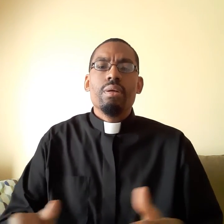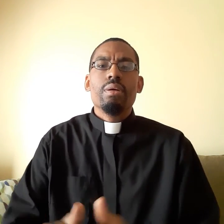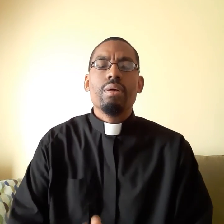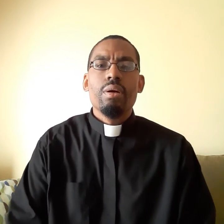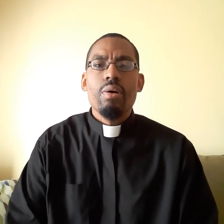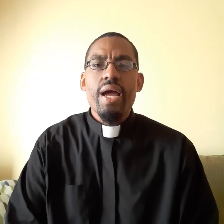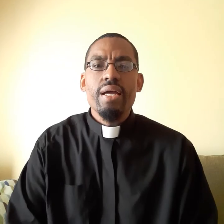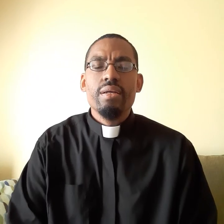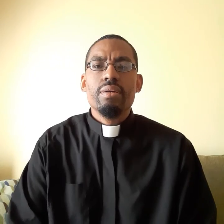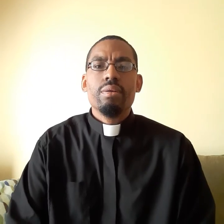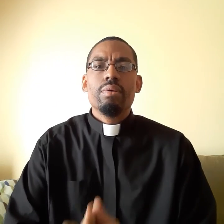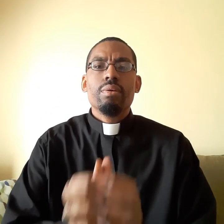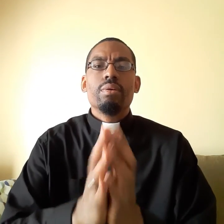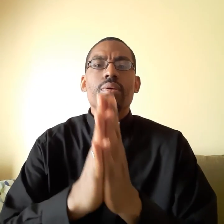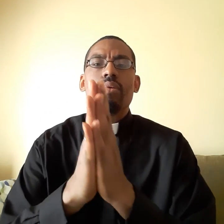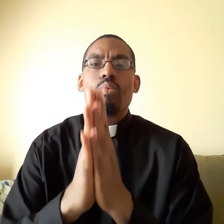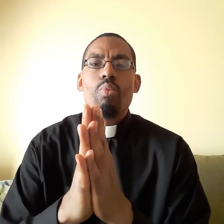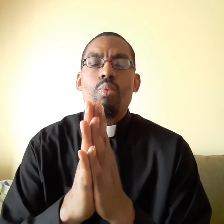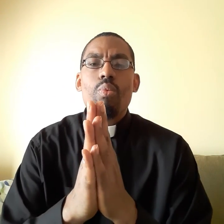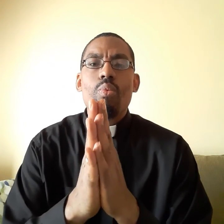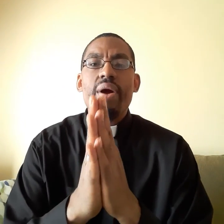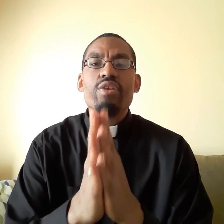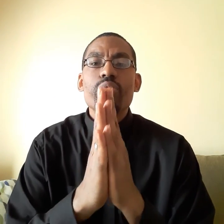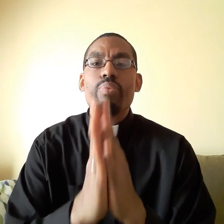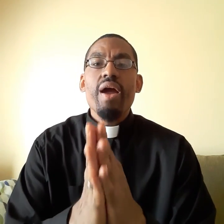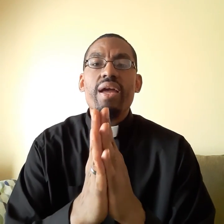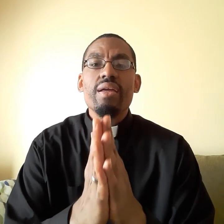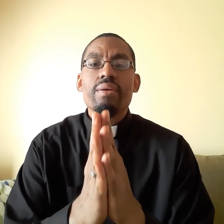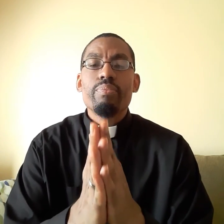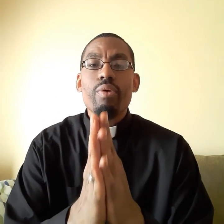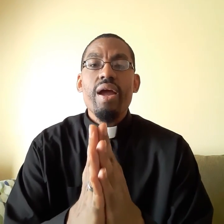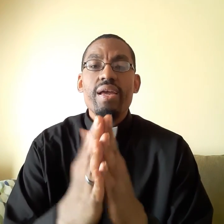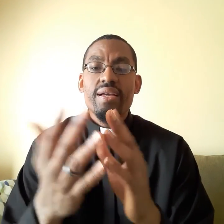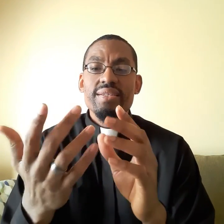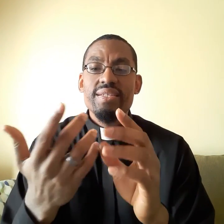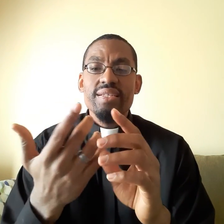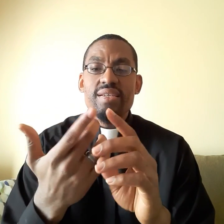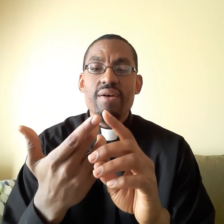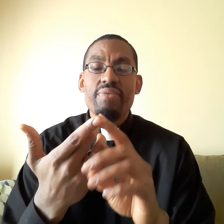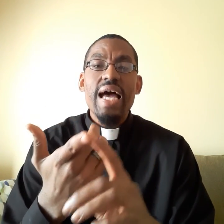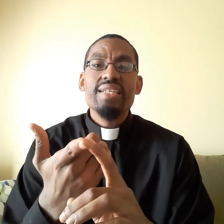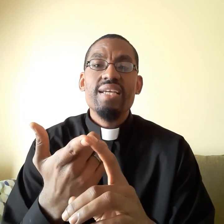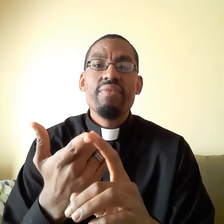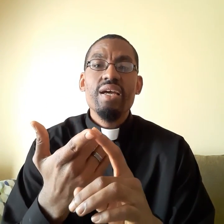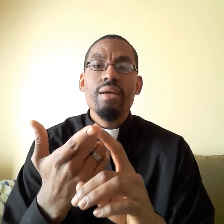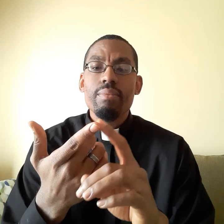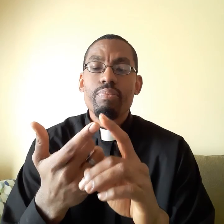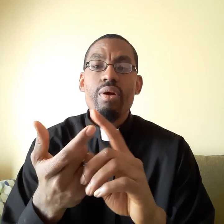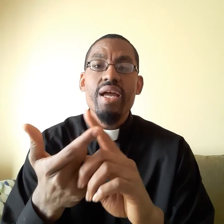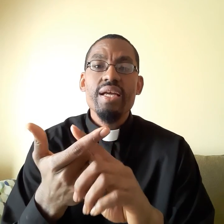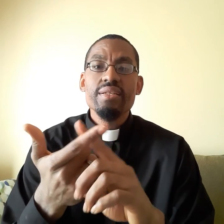okay when you pray pray consists of thanksgiving praise